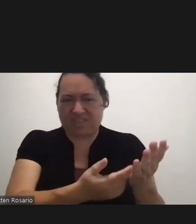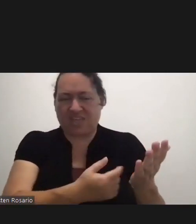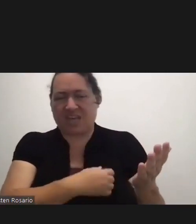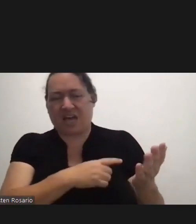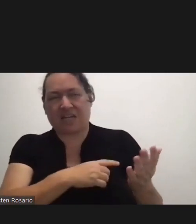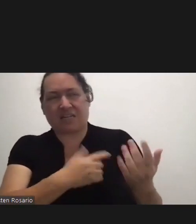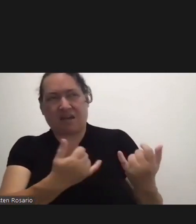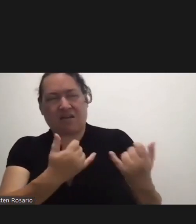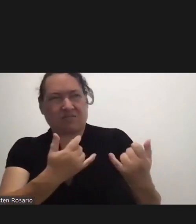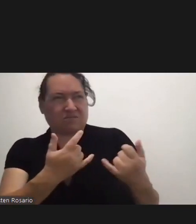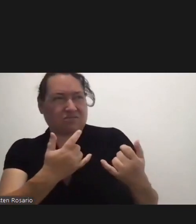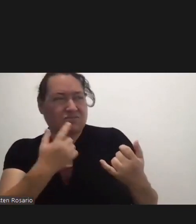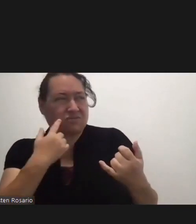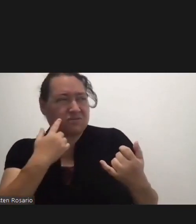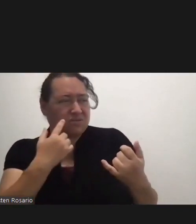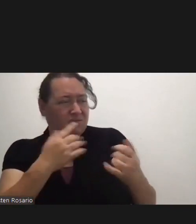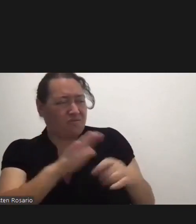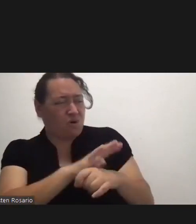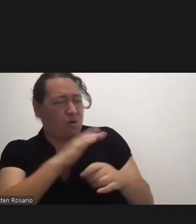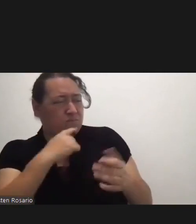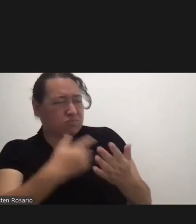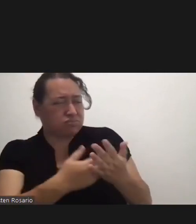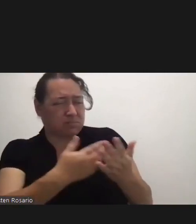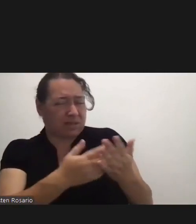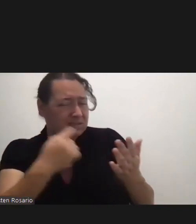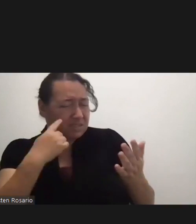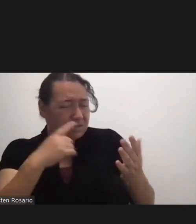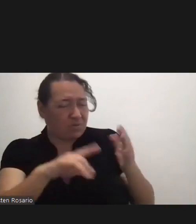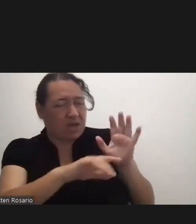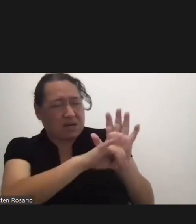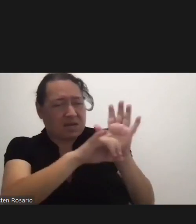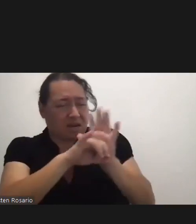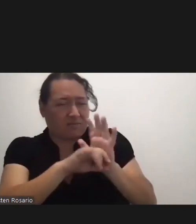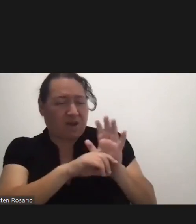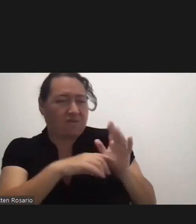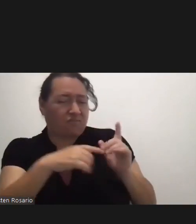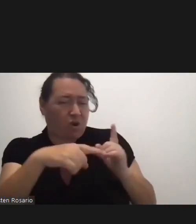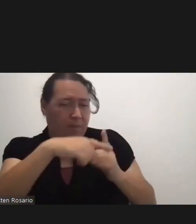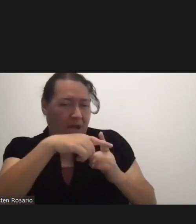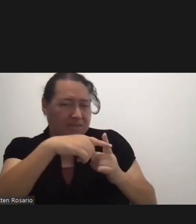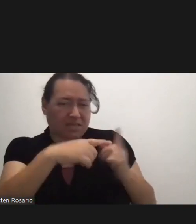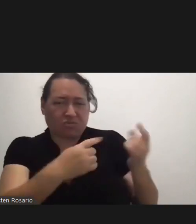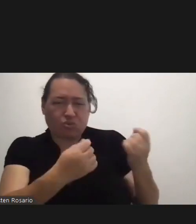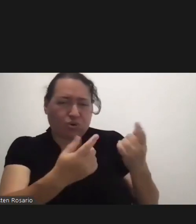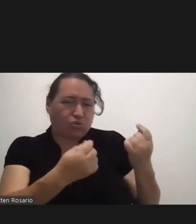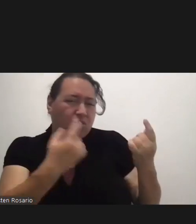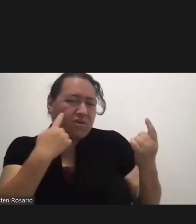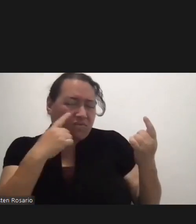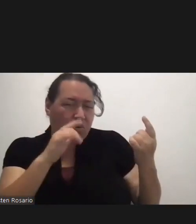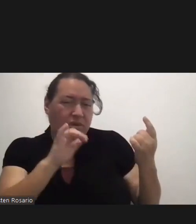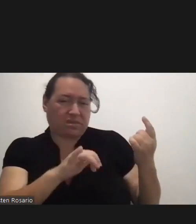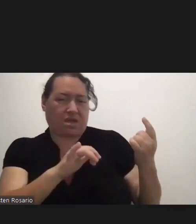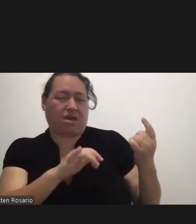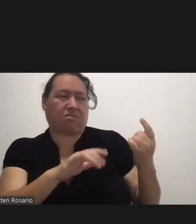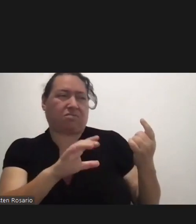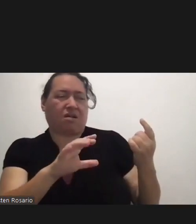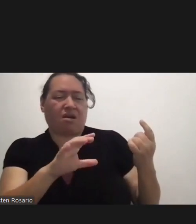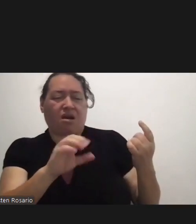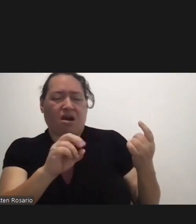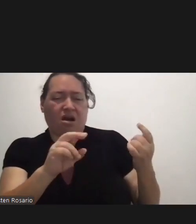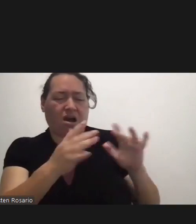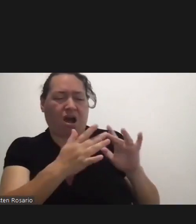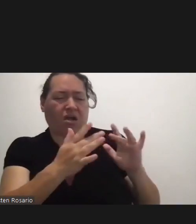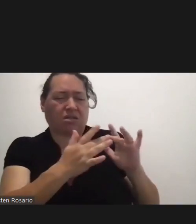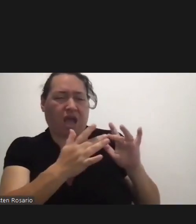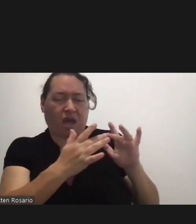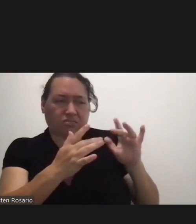Once We Identify These Positives What Are We Doing For Contact Tracing And We've Done Contact Tracing What Are We Doing With